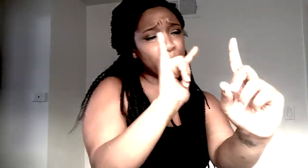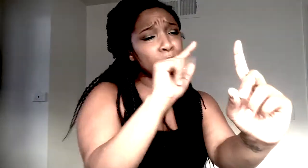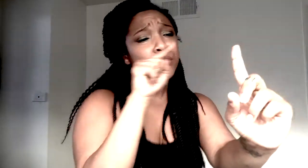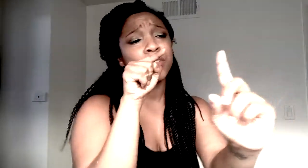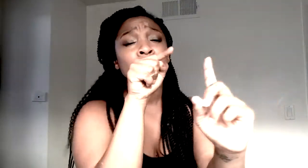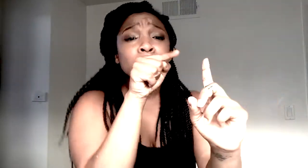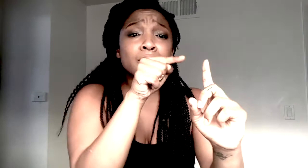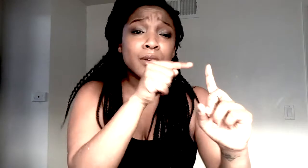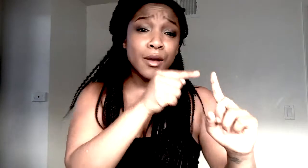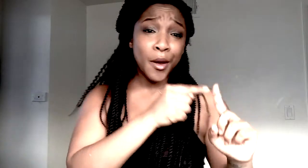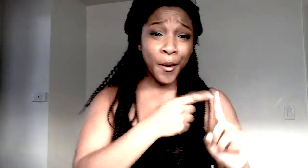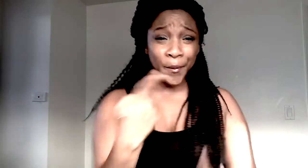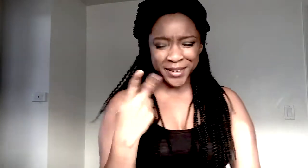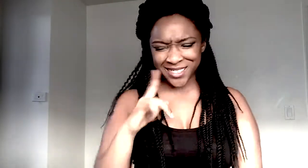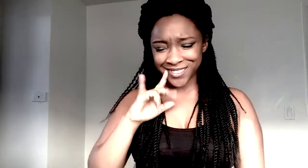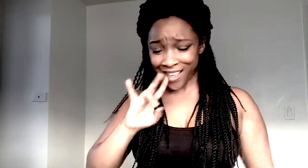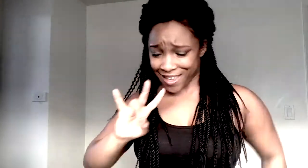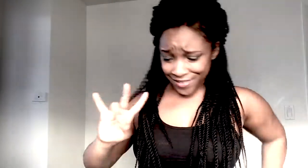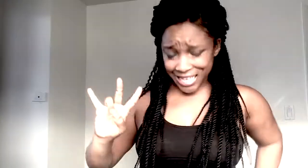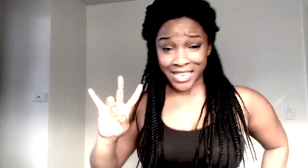Till we're seventy